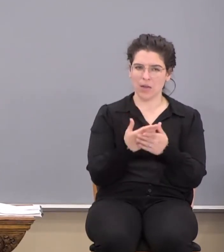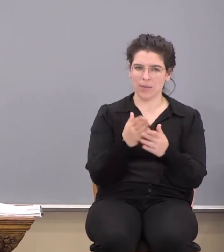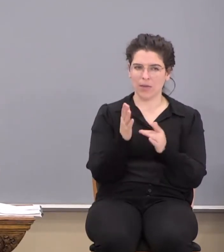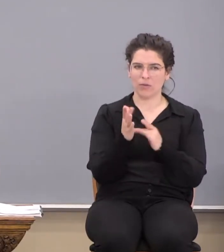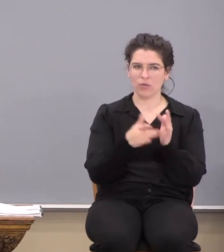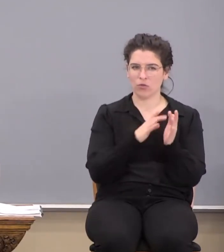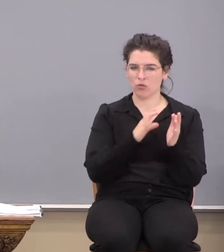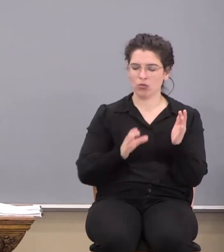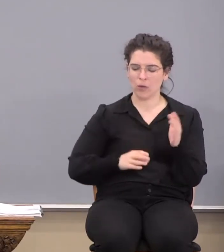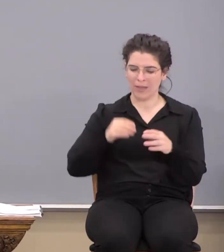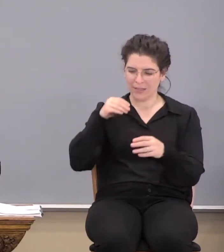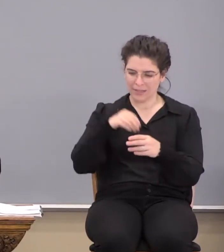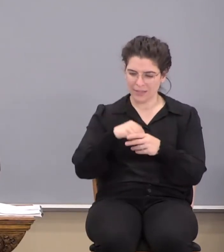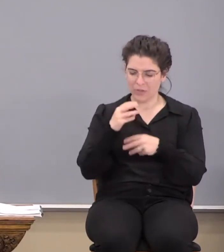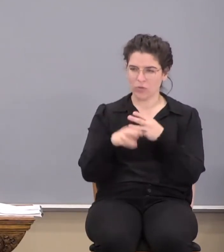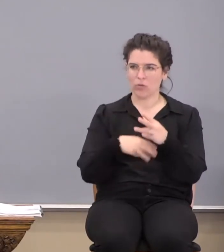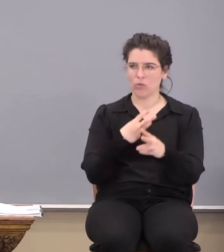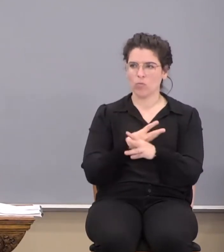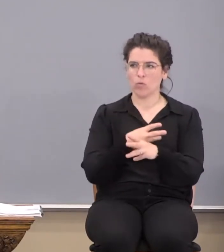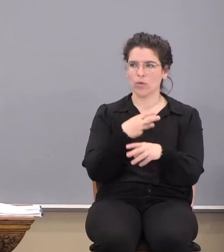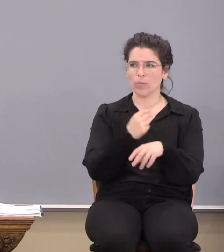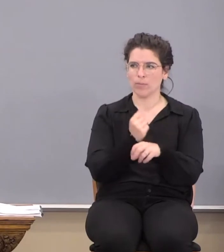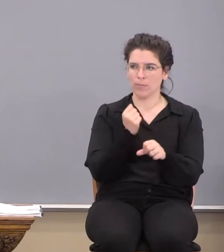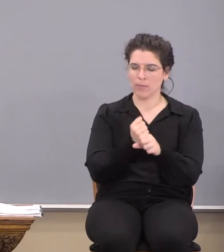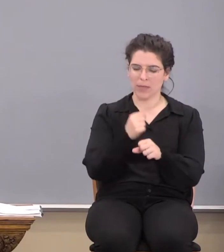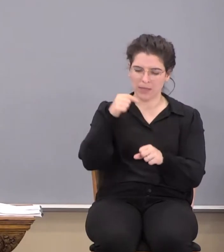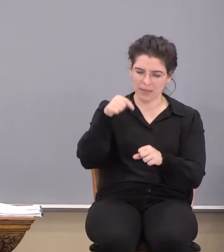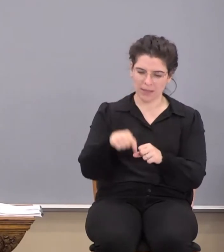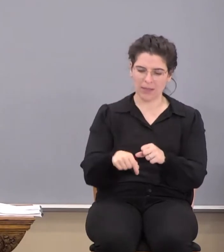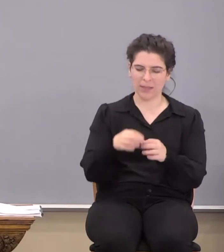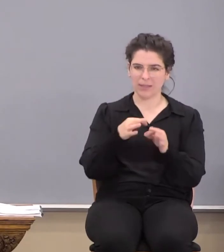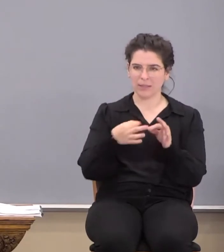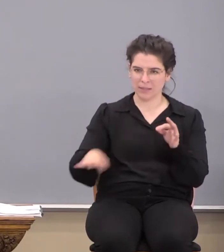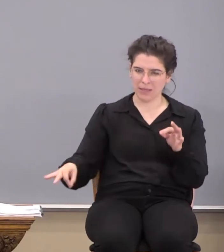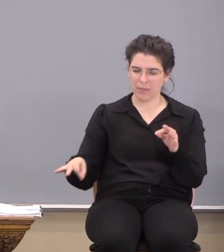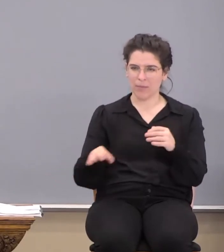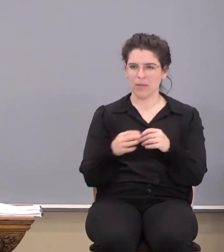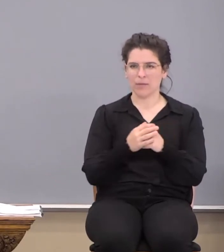Christ into the world made this statement.